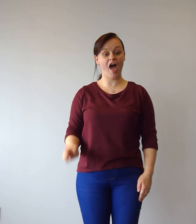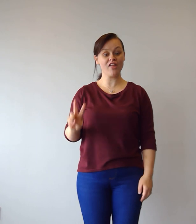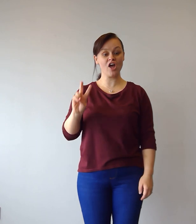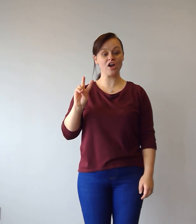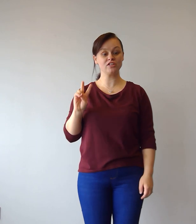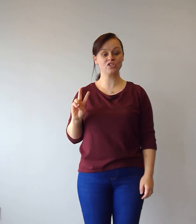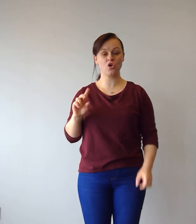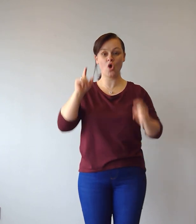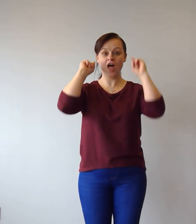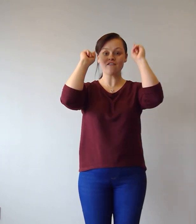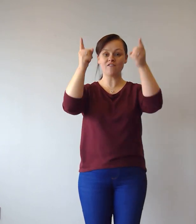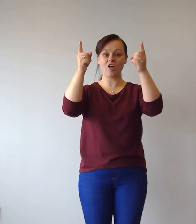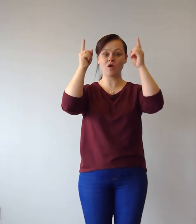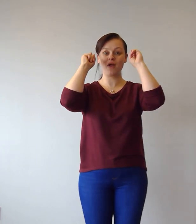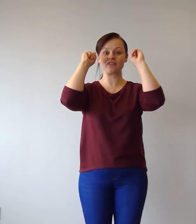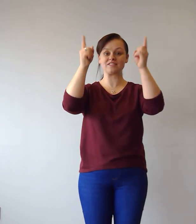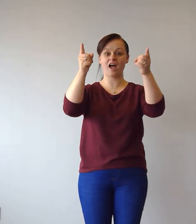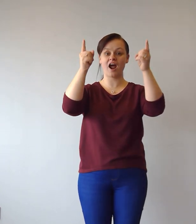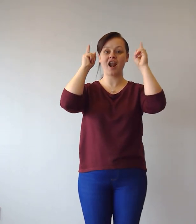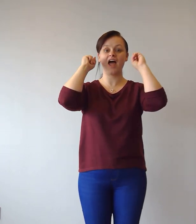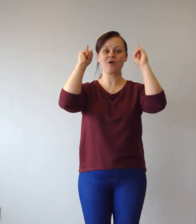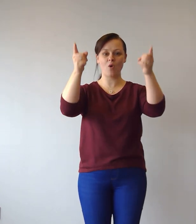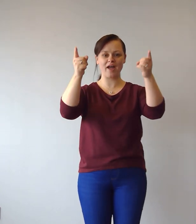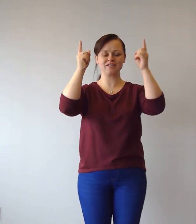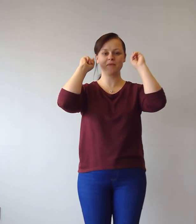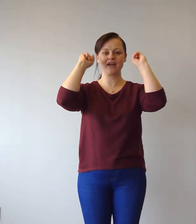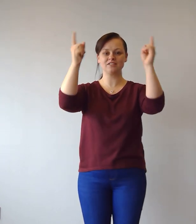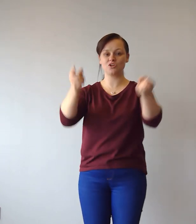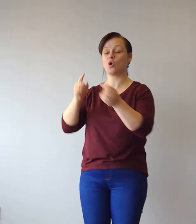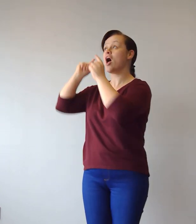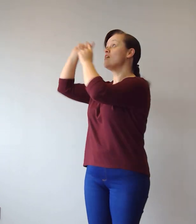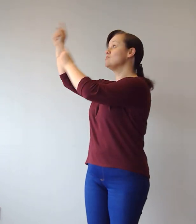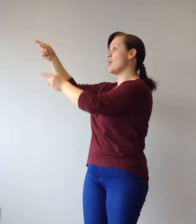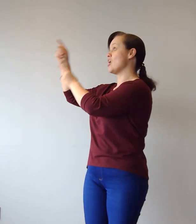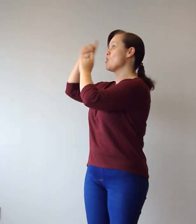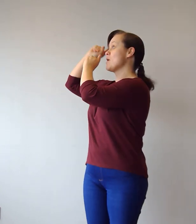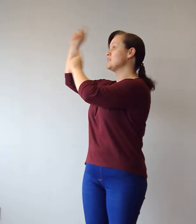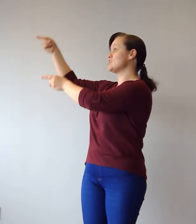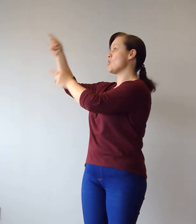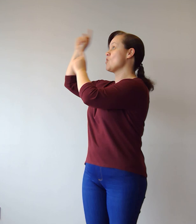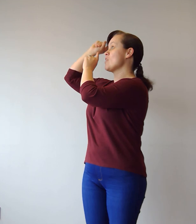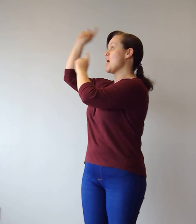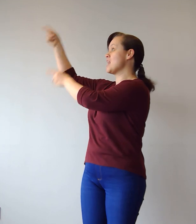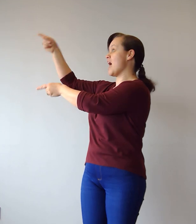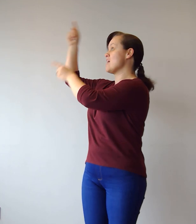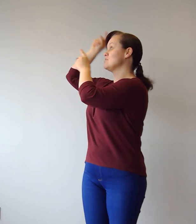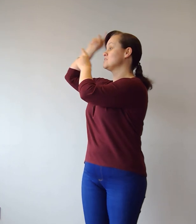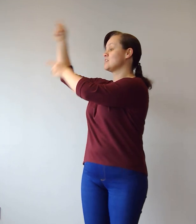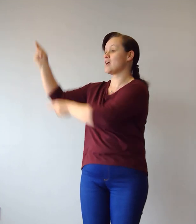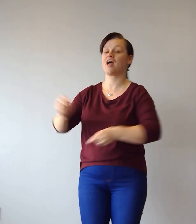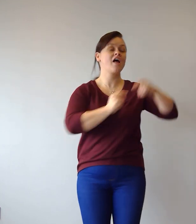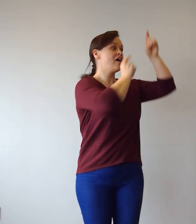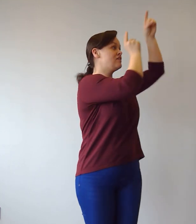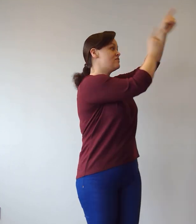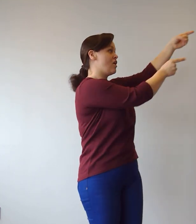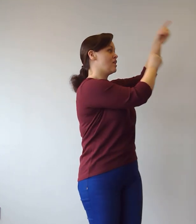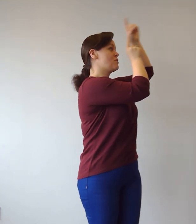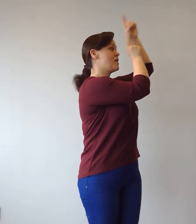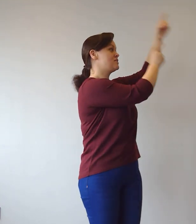other two, following the star like wise men do. Follow it to the left, follow it